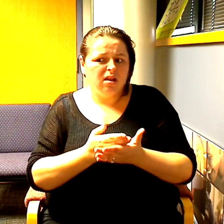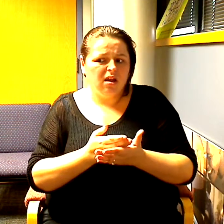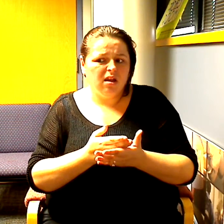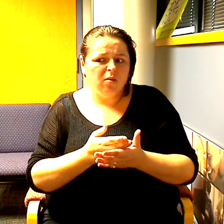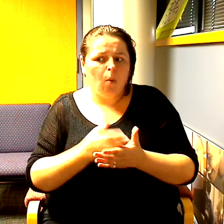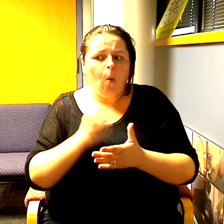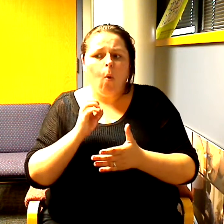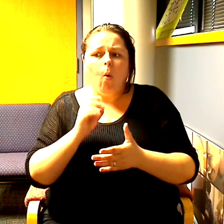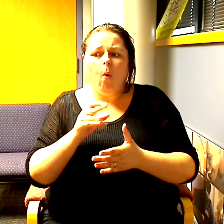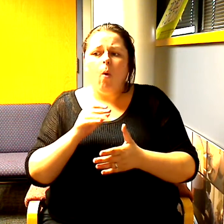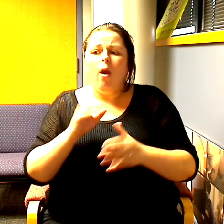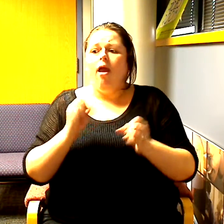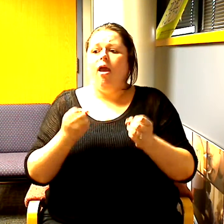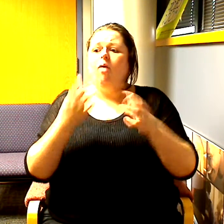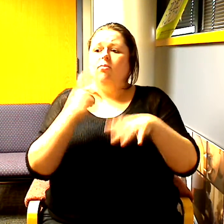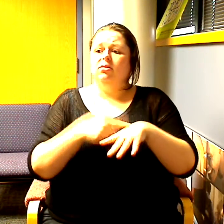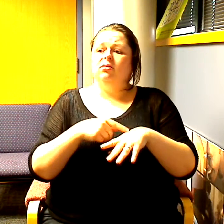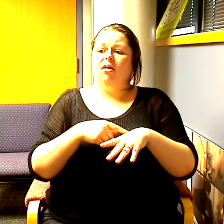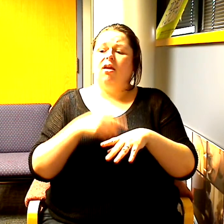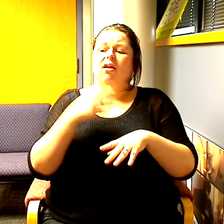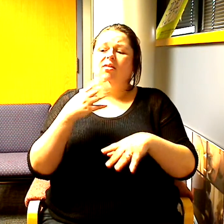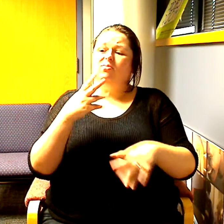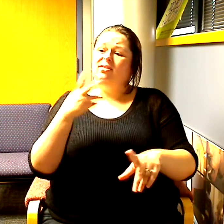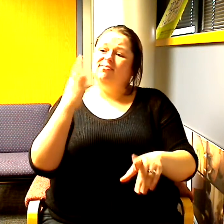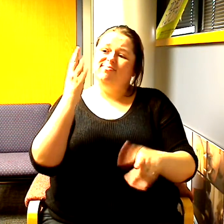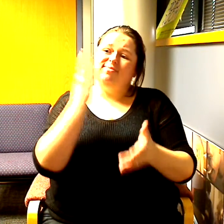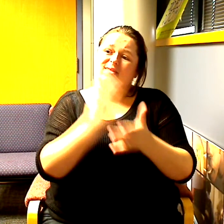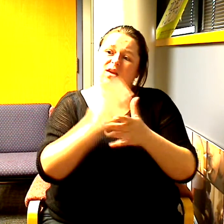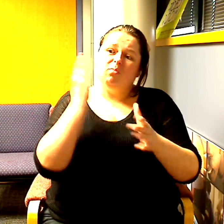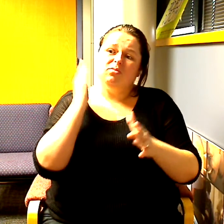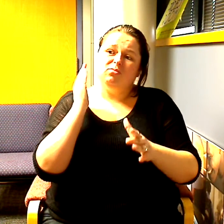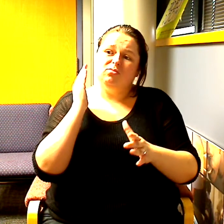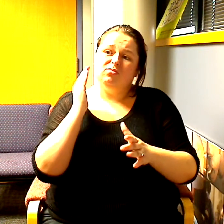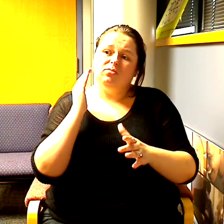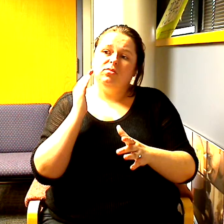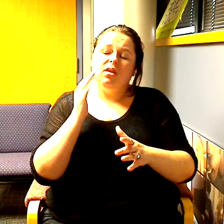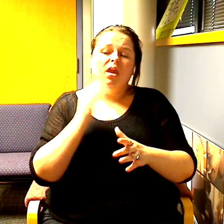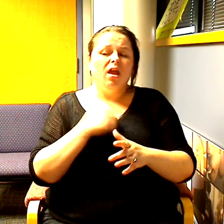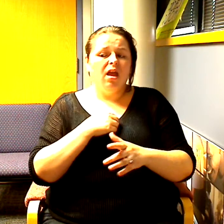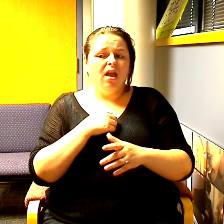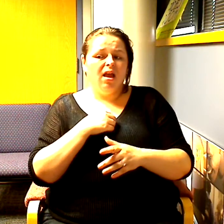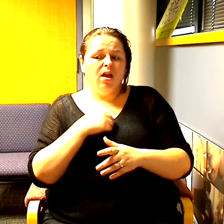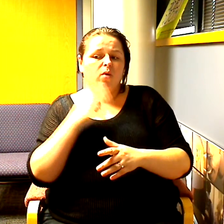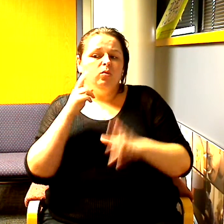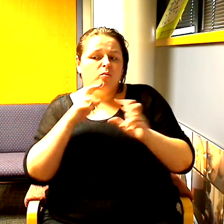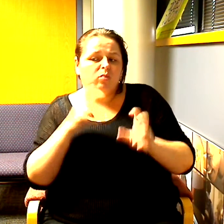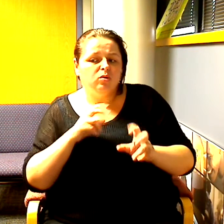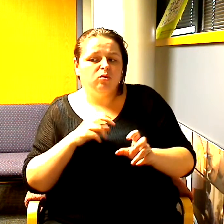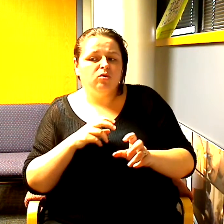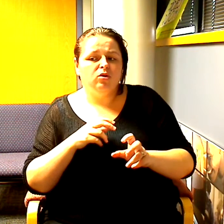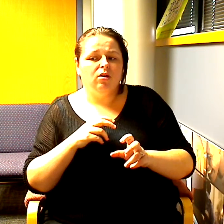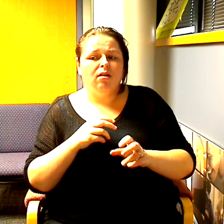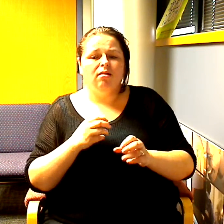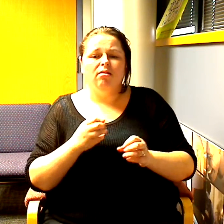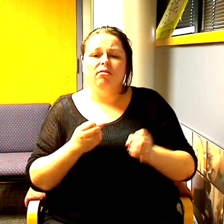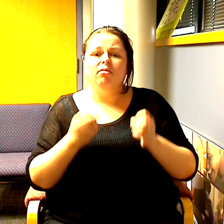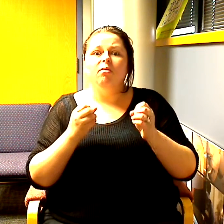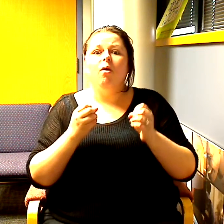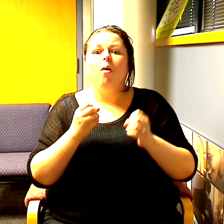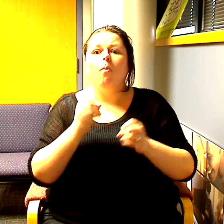researching this talk I found out that of the 13 year old girls in the United States 53% don't like their bodies and that number goes to